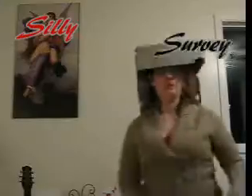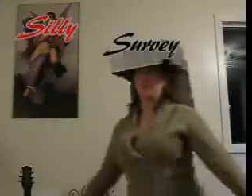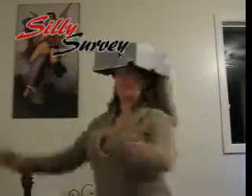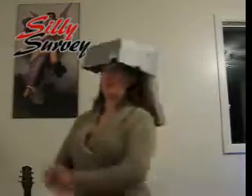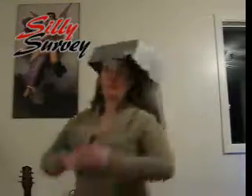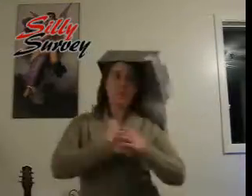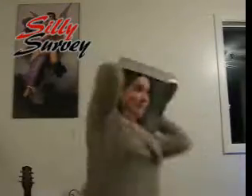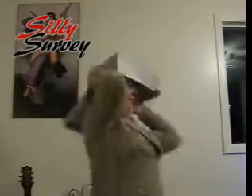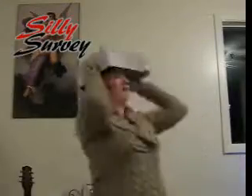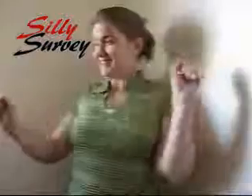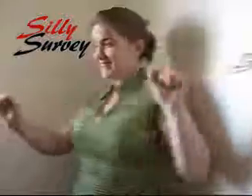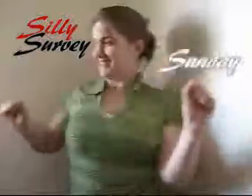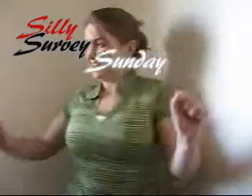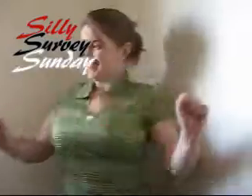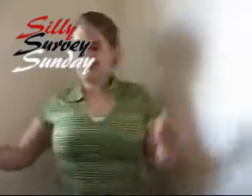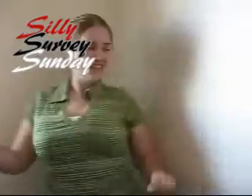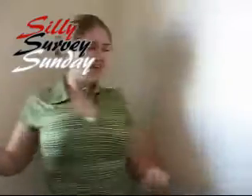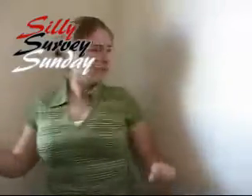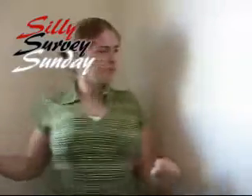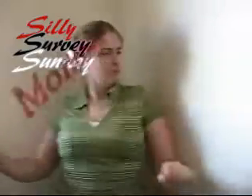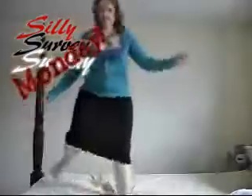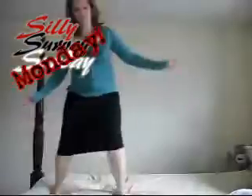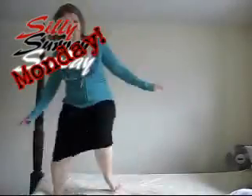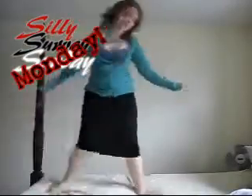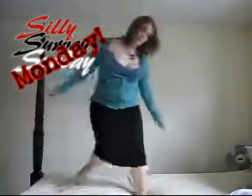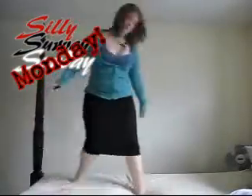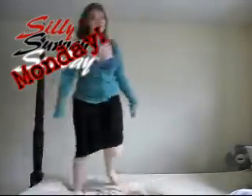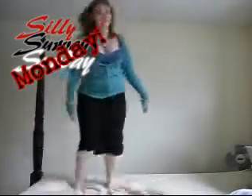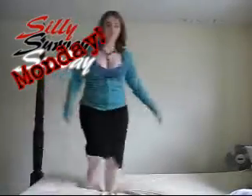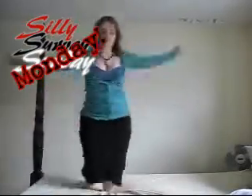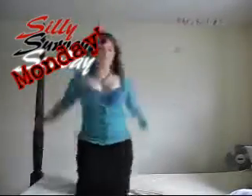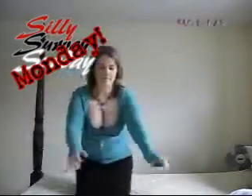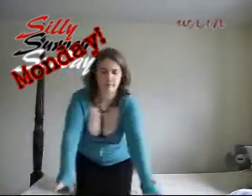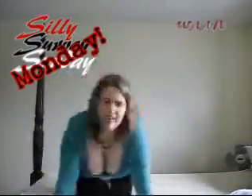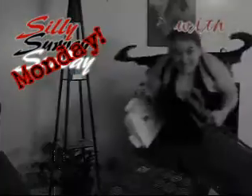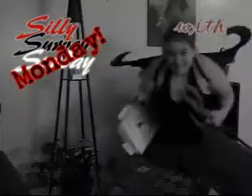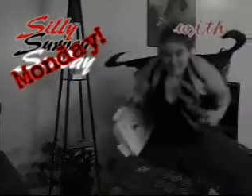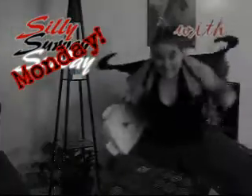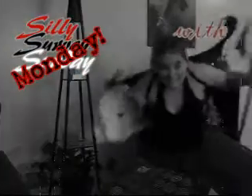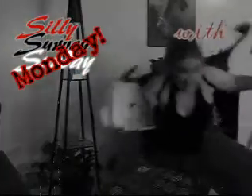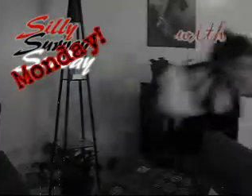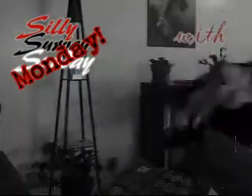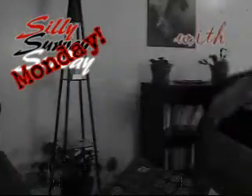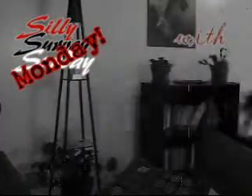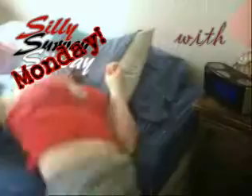Questions, I've got some questions Just another manic Monday